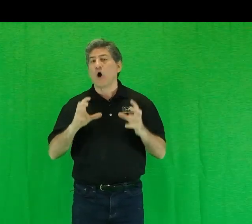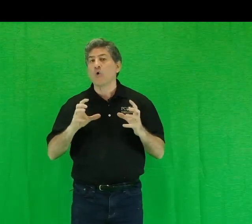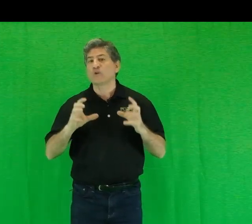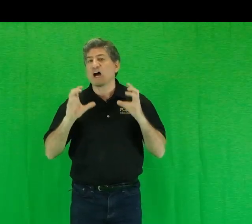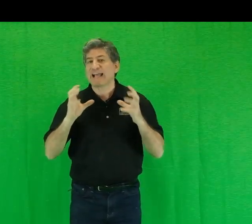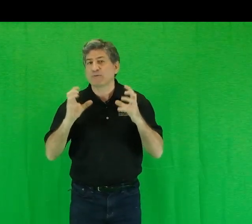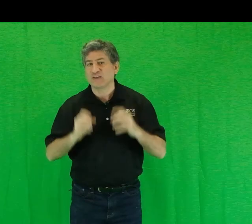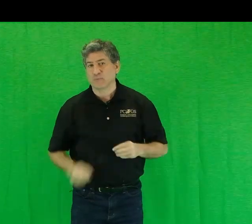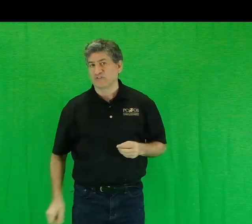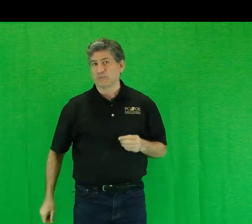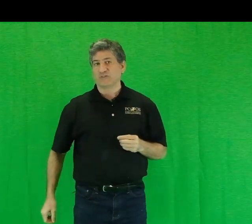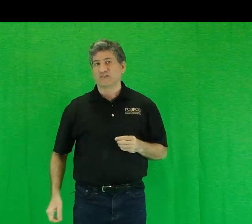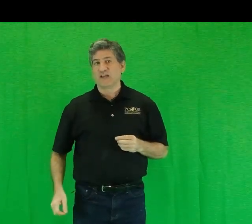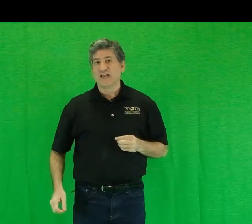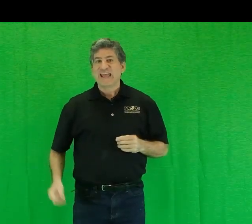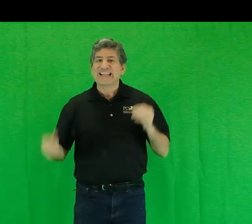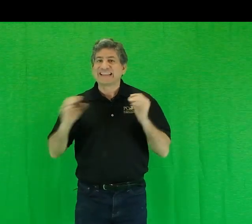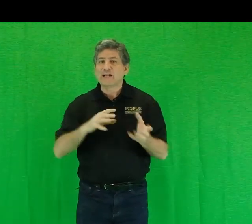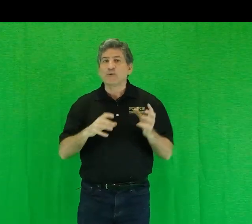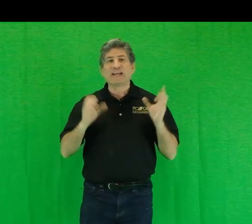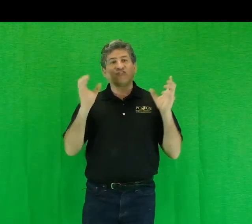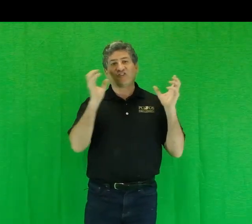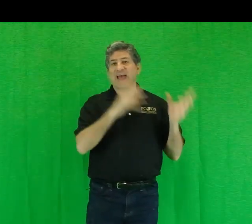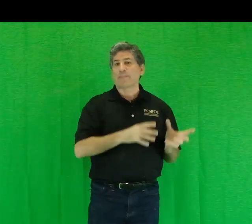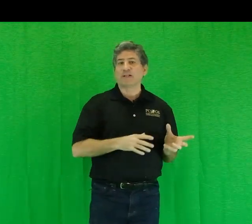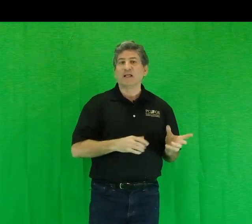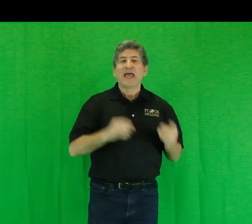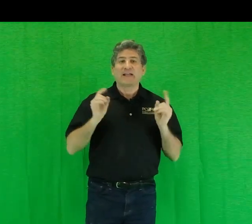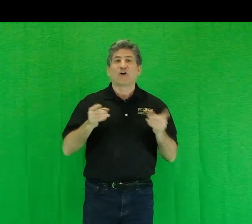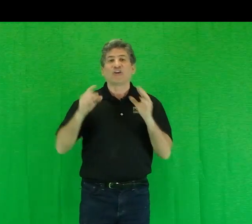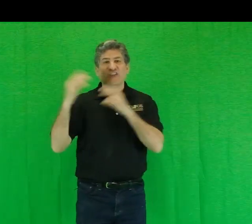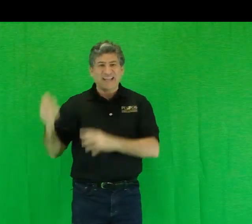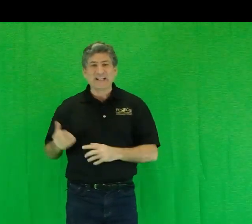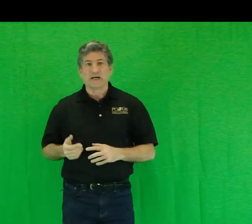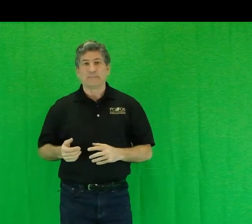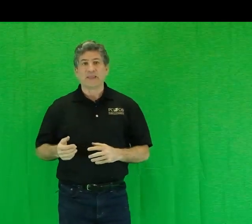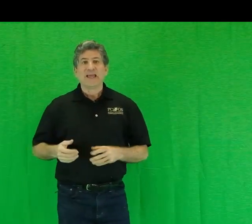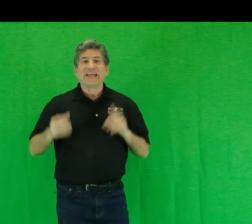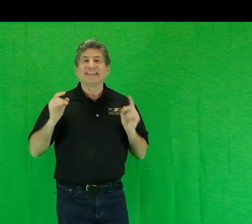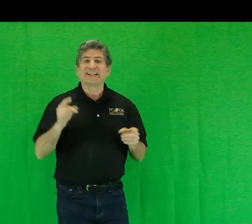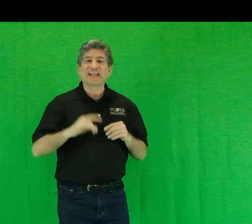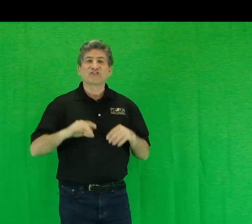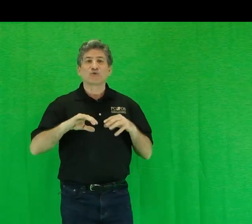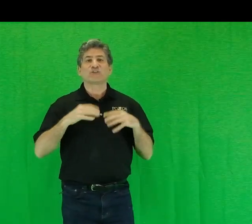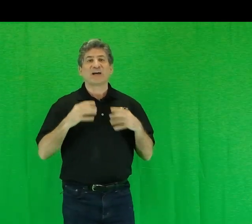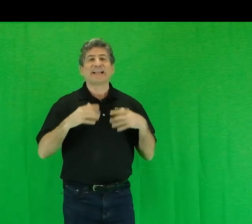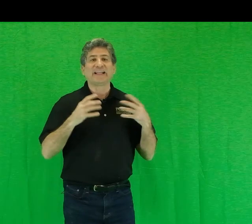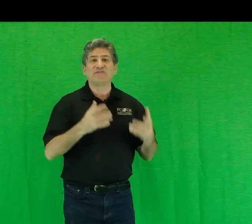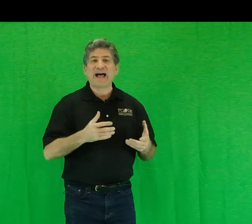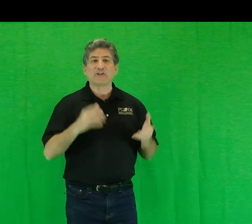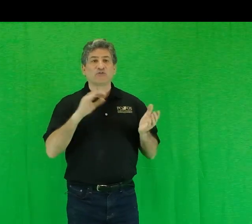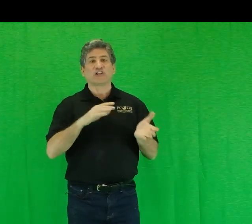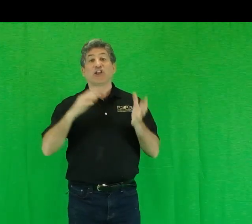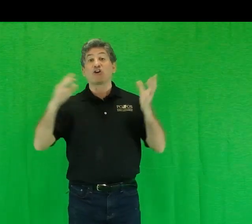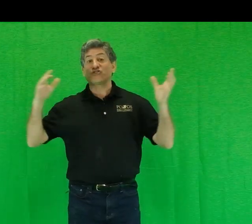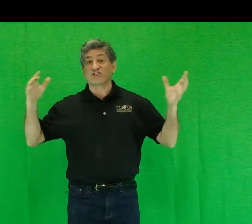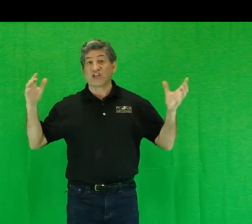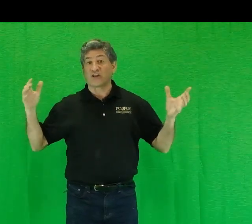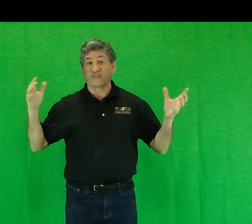own accounting principles. It liquidates its capital and calls it income. It neglects to assign any value to the largest stocks of